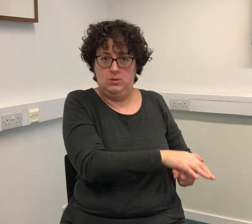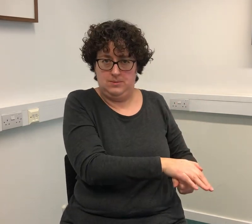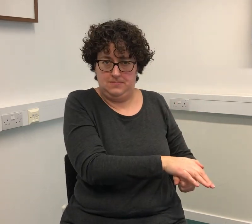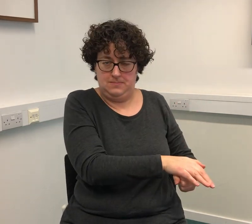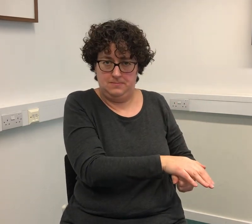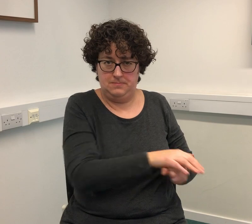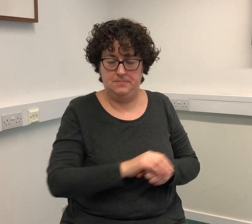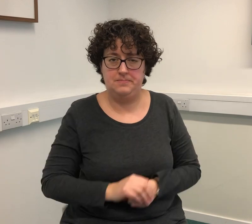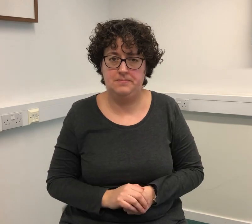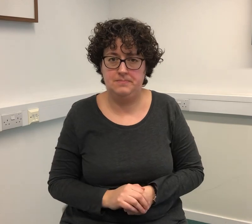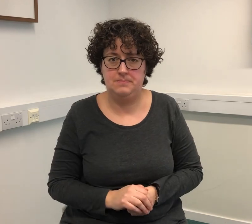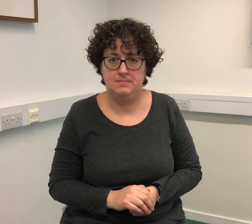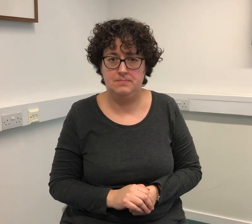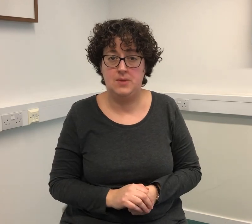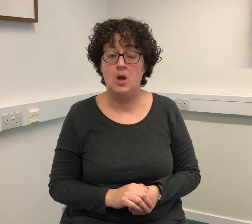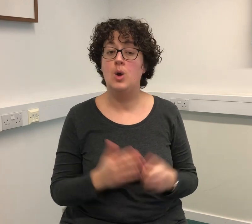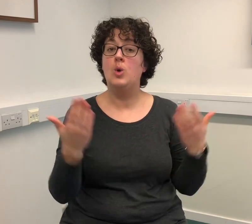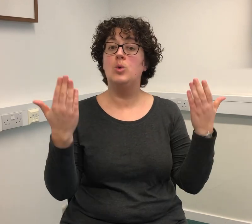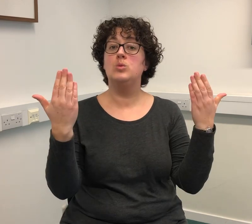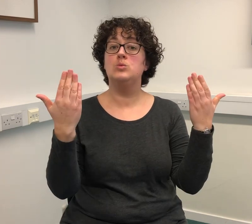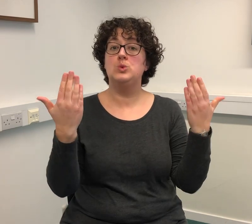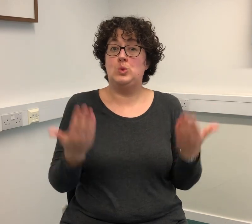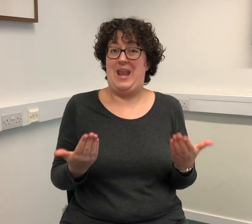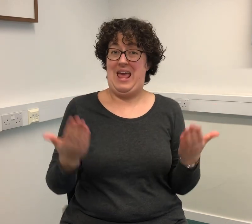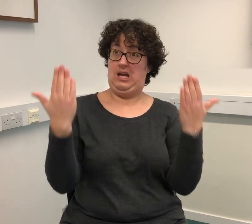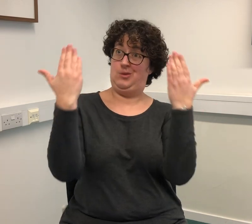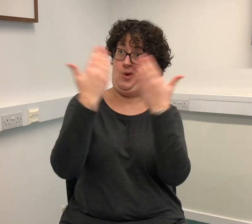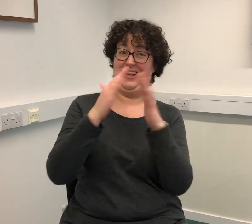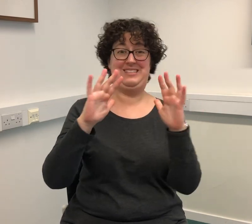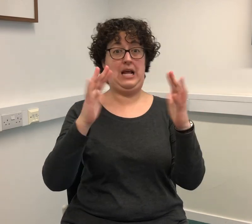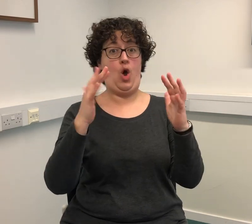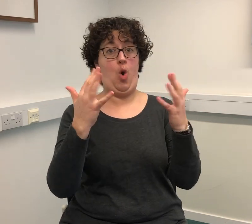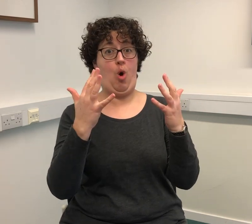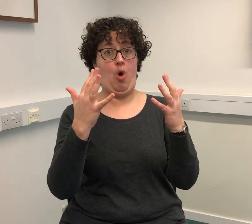As of 10pm today, Tuesday 17th March.